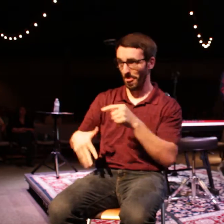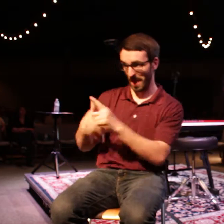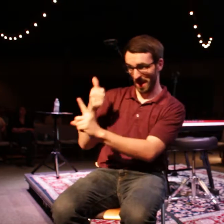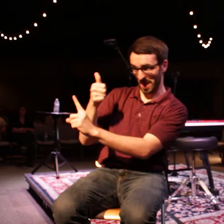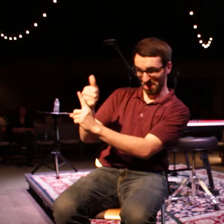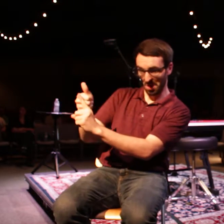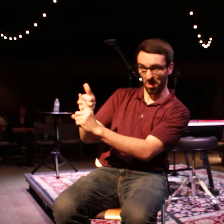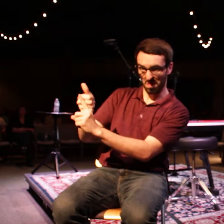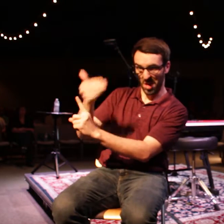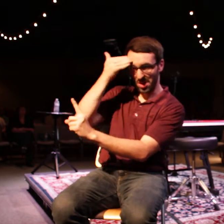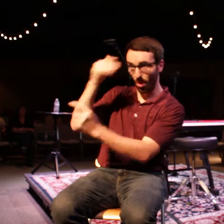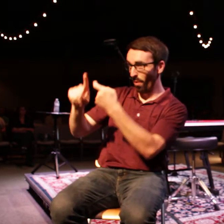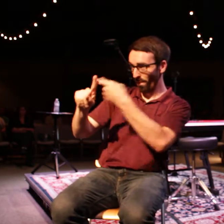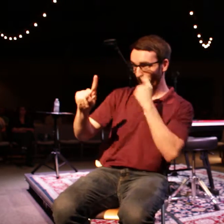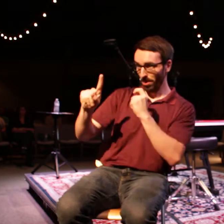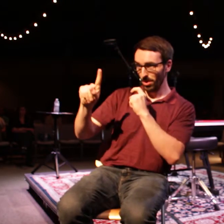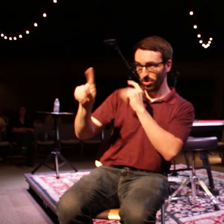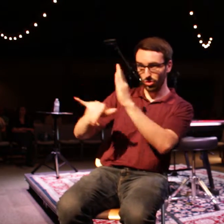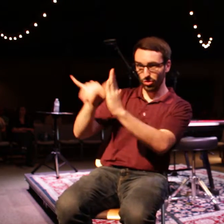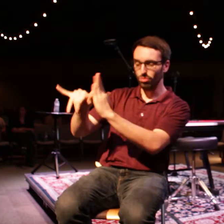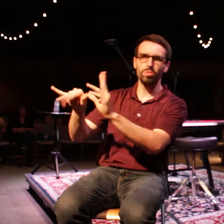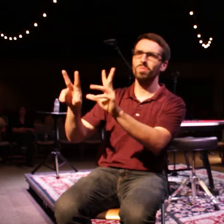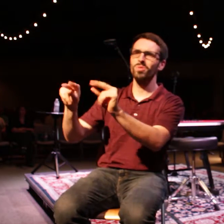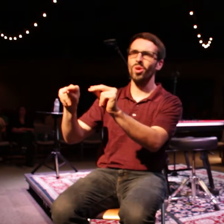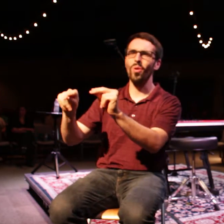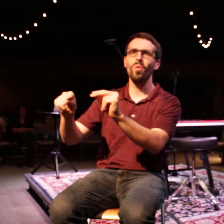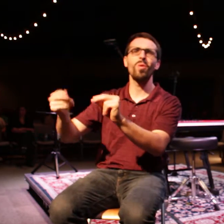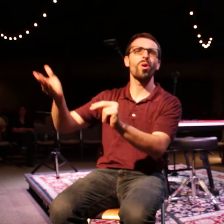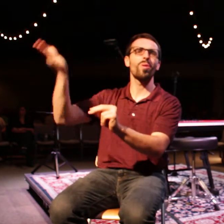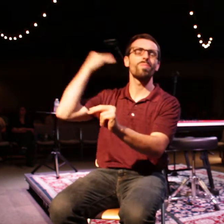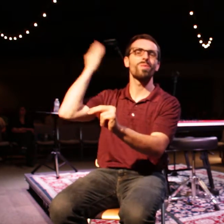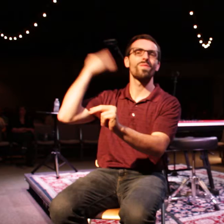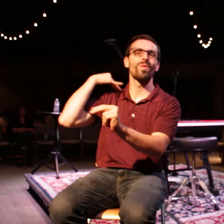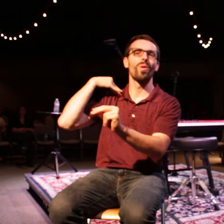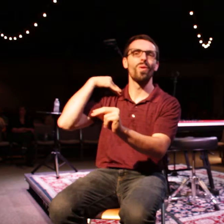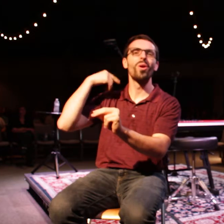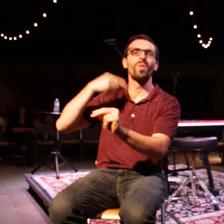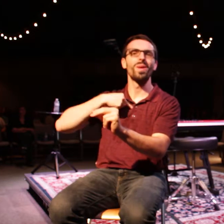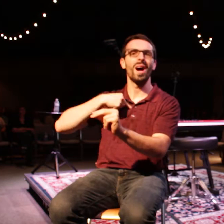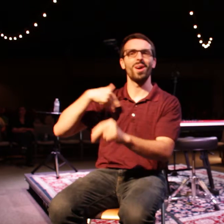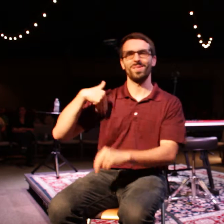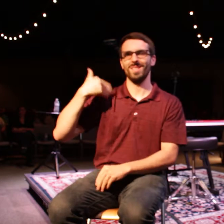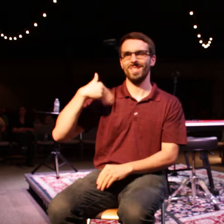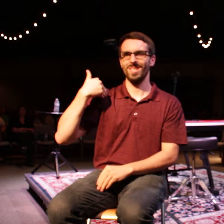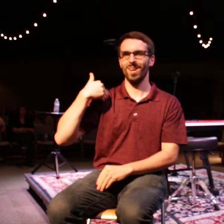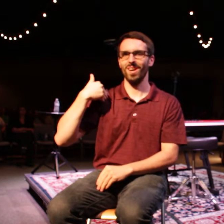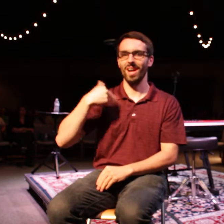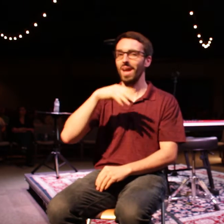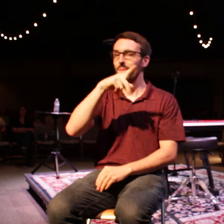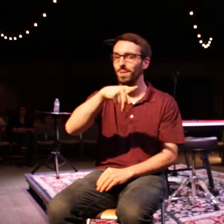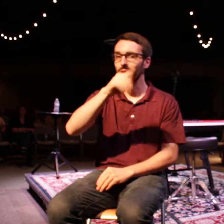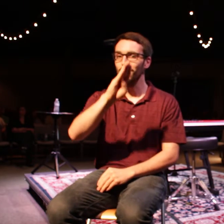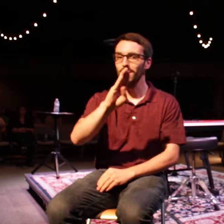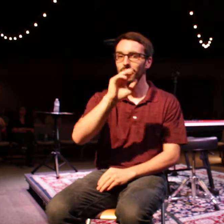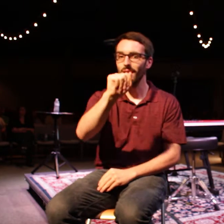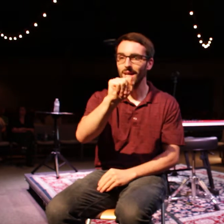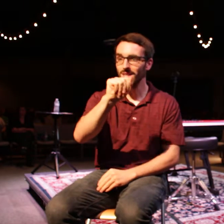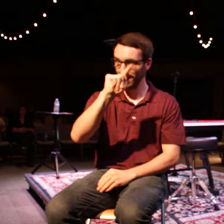know Bob Ross because I used to watch his show as a kid on PBS every single day. I was just mesmerized by this guy.